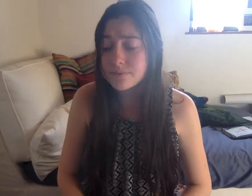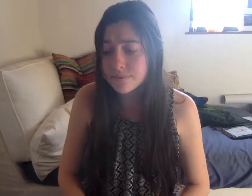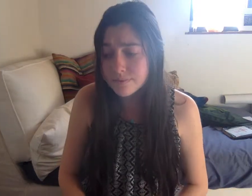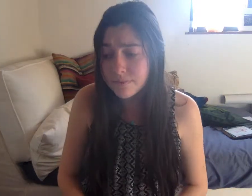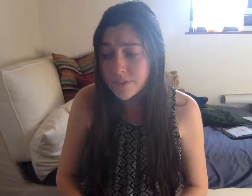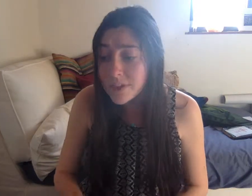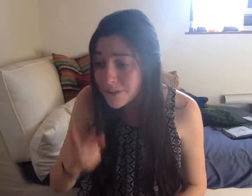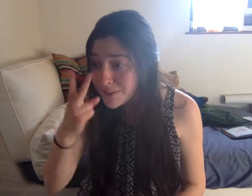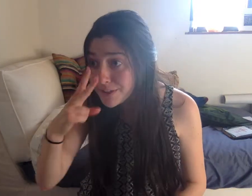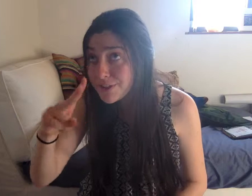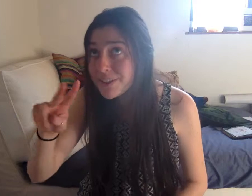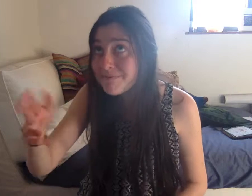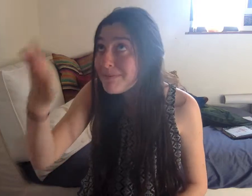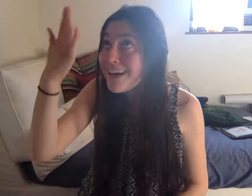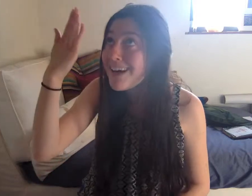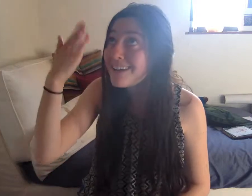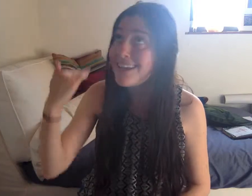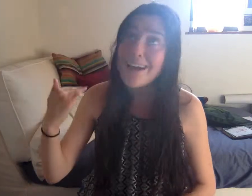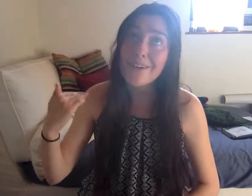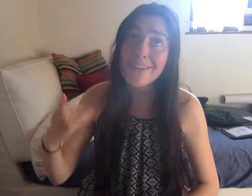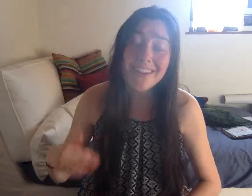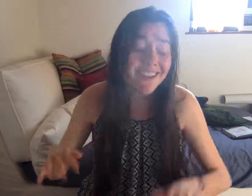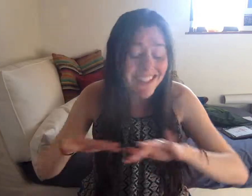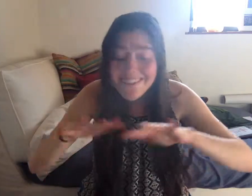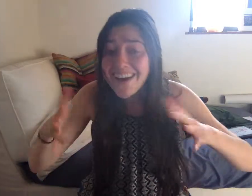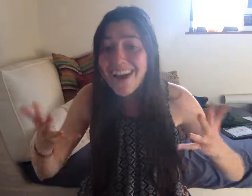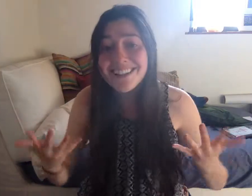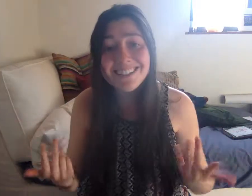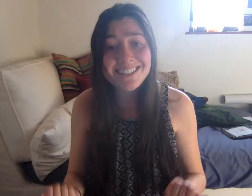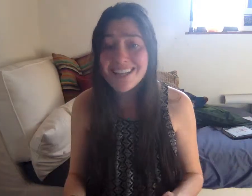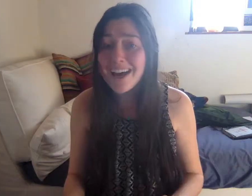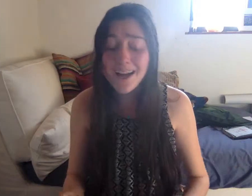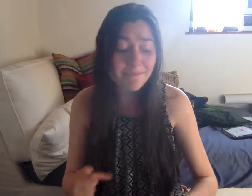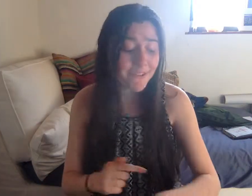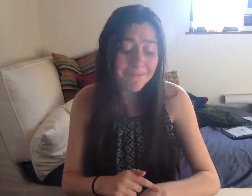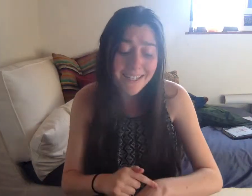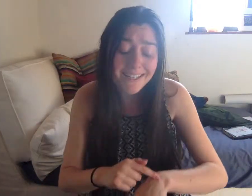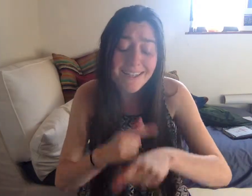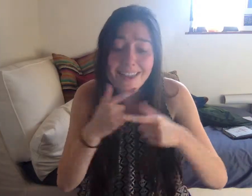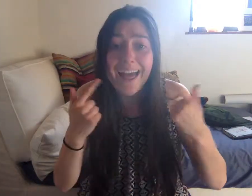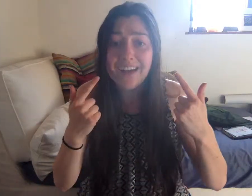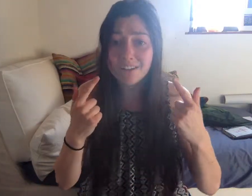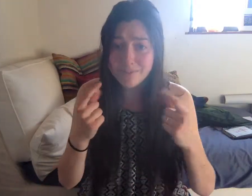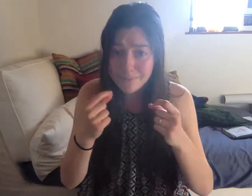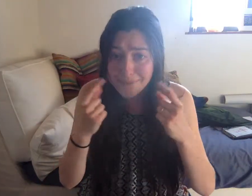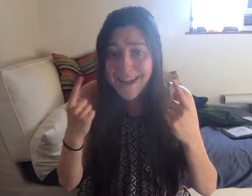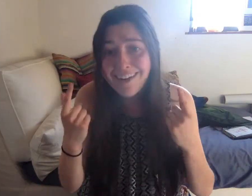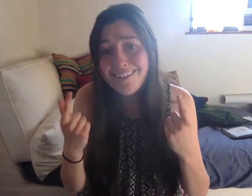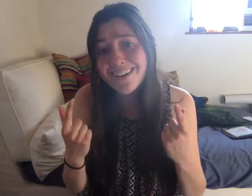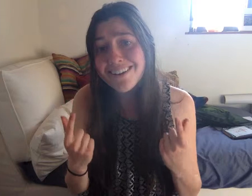But looking back now, I think it's finally time for me to laugh about it.